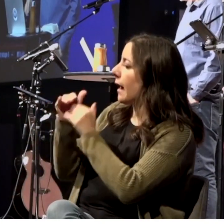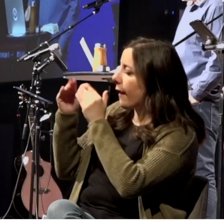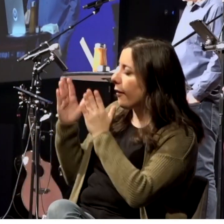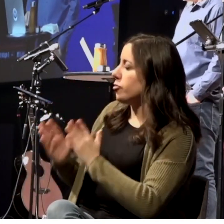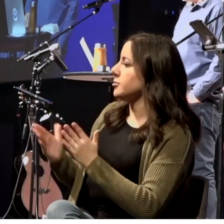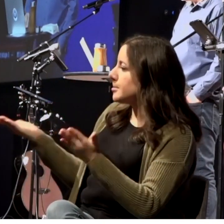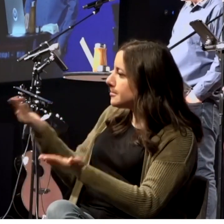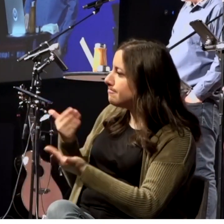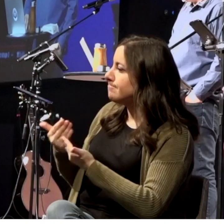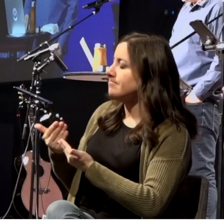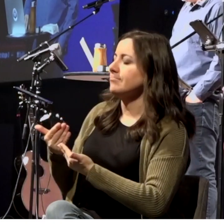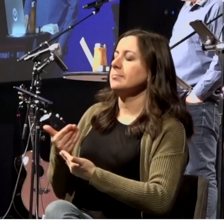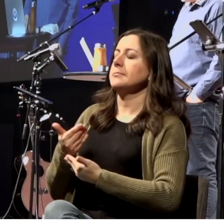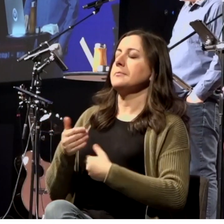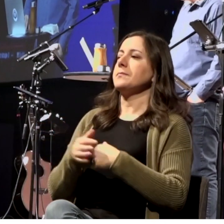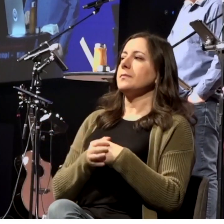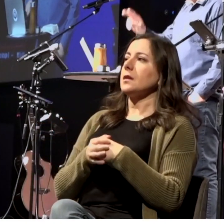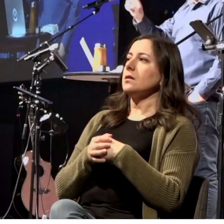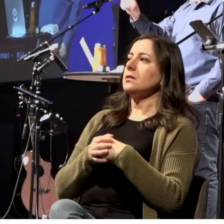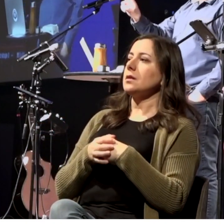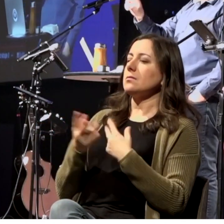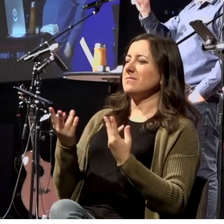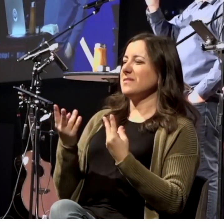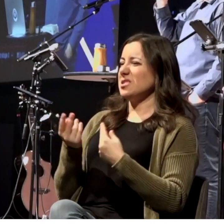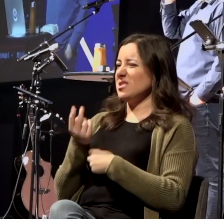persuaded us. Two quick things about that.